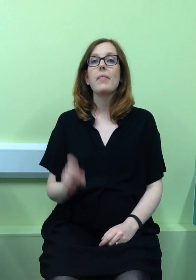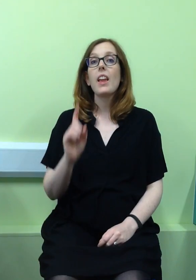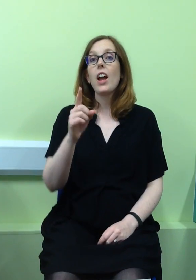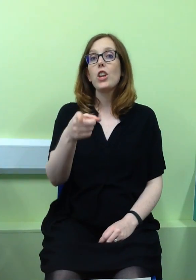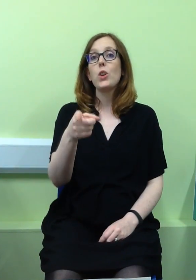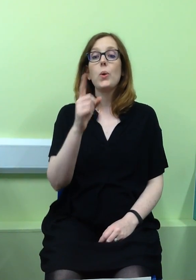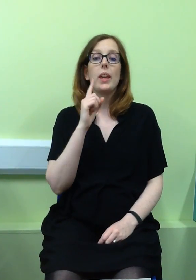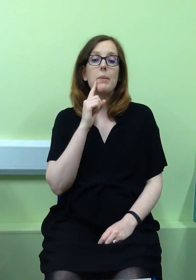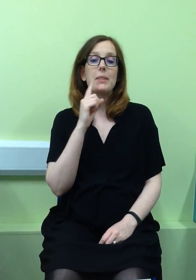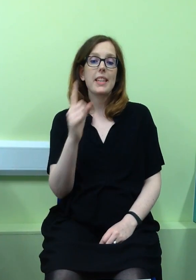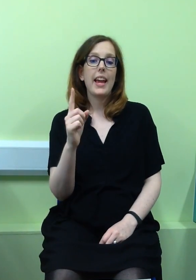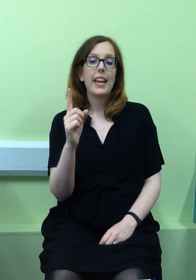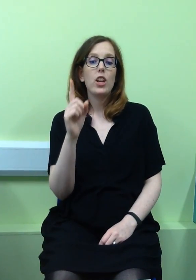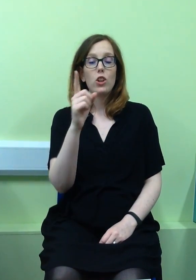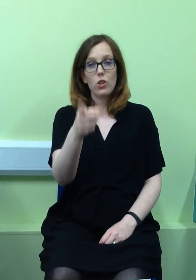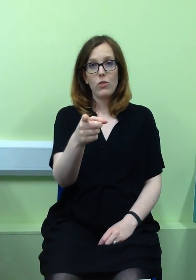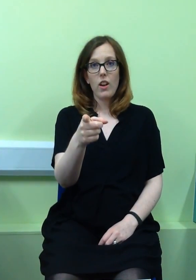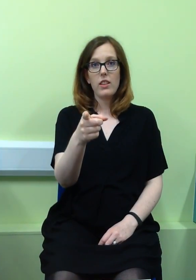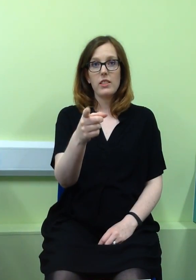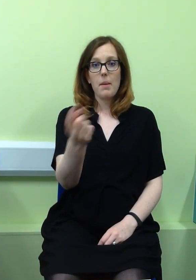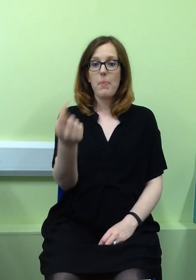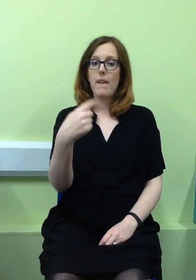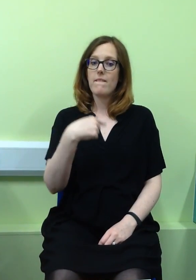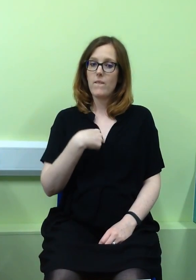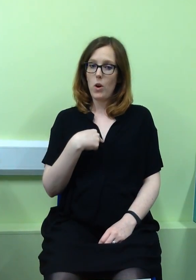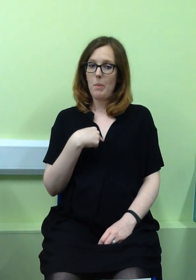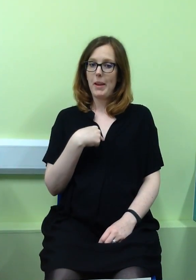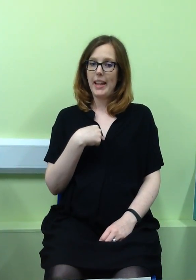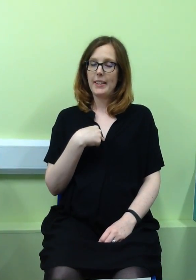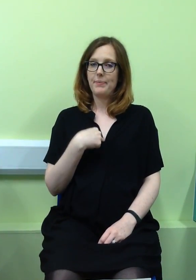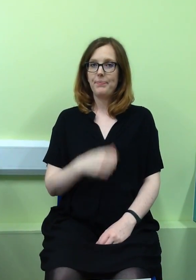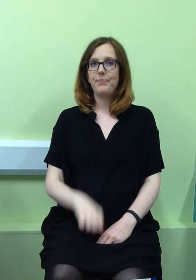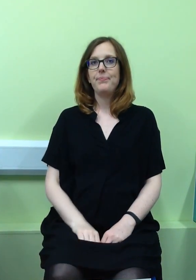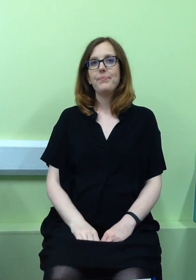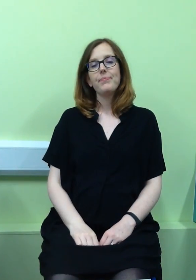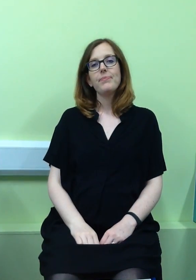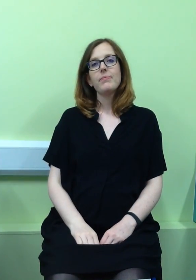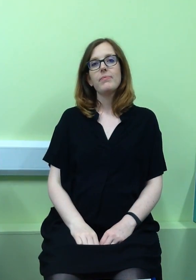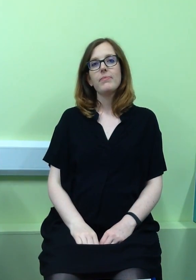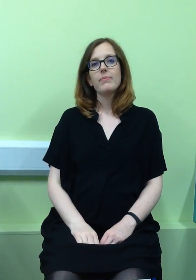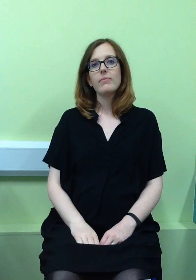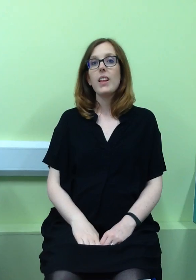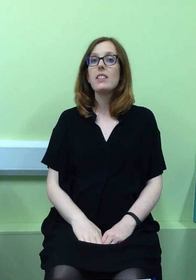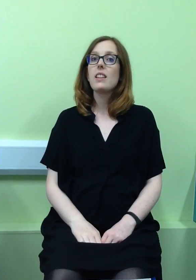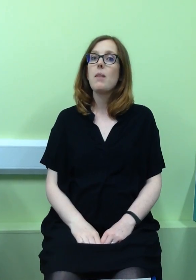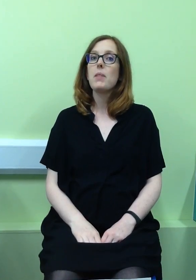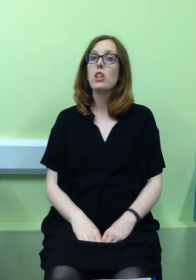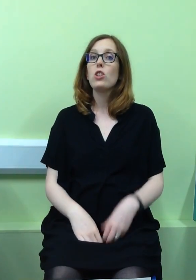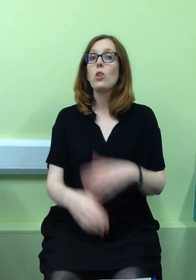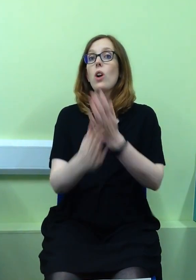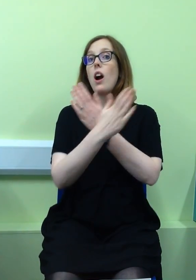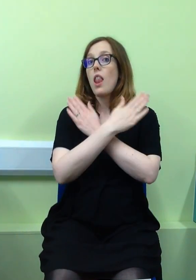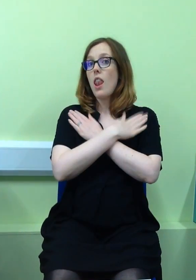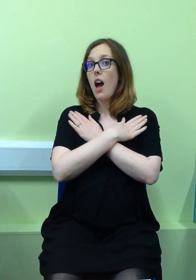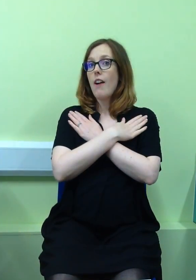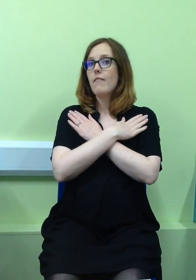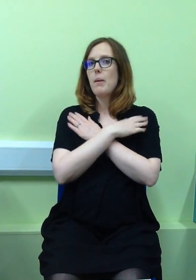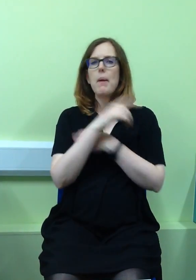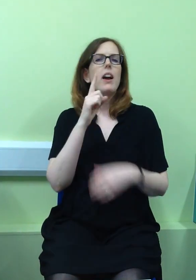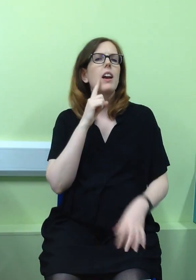You keep saying you've got something for me, something you call love but